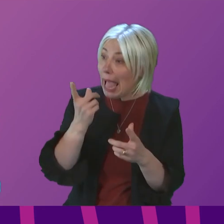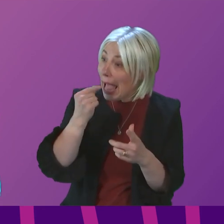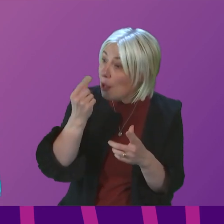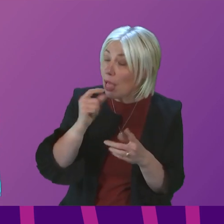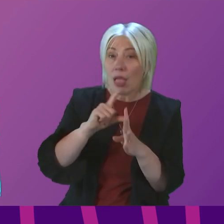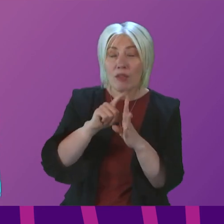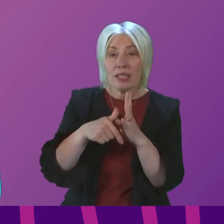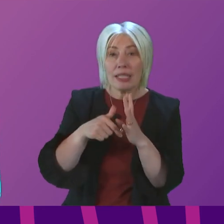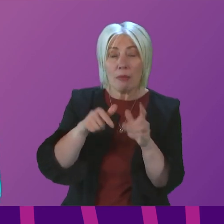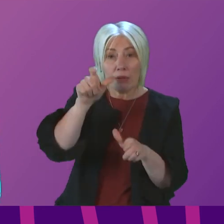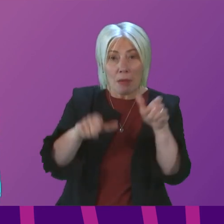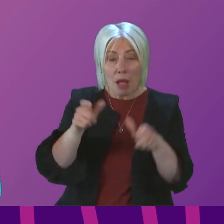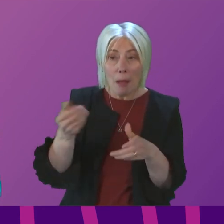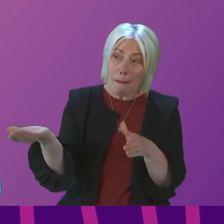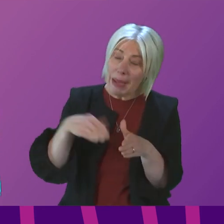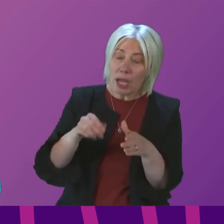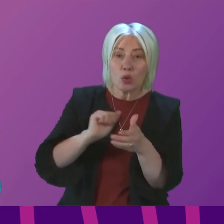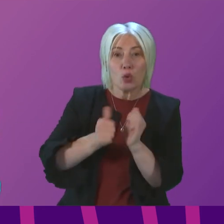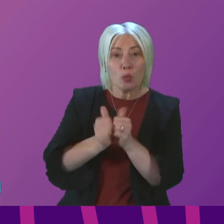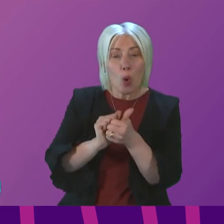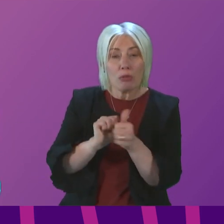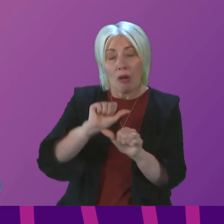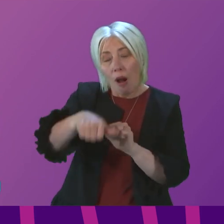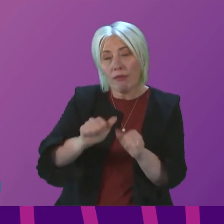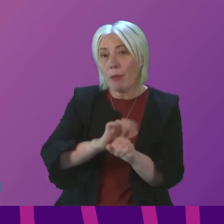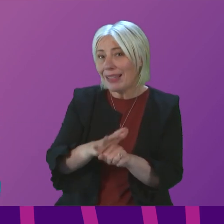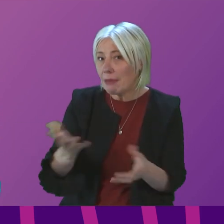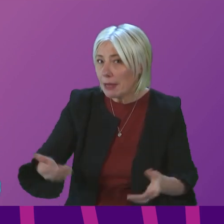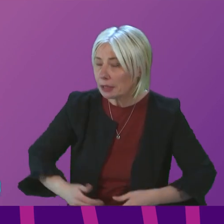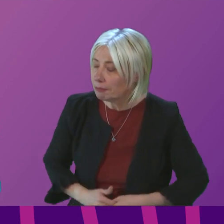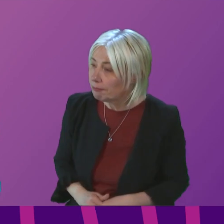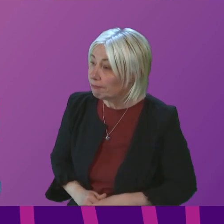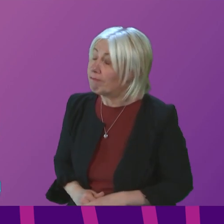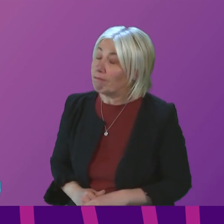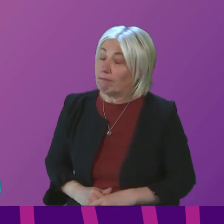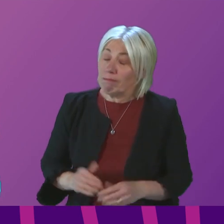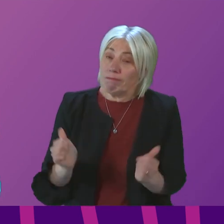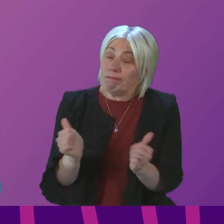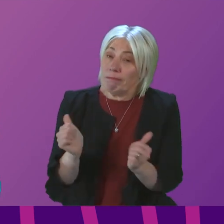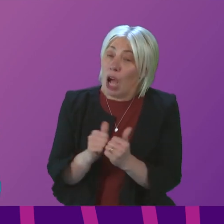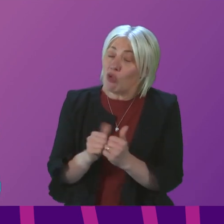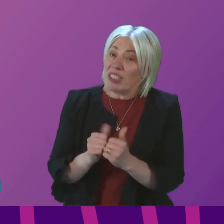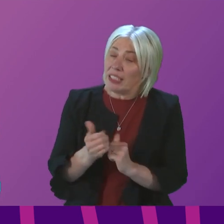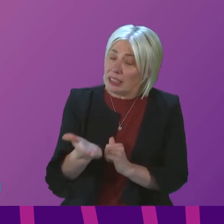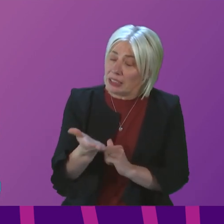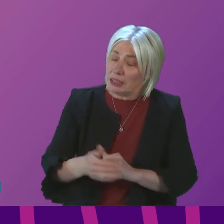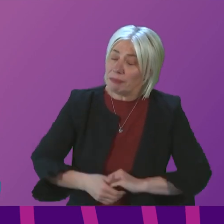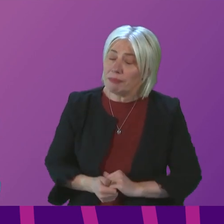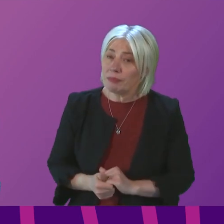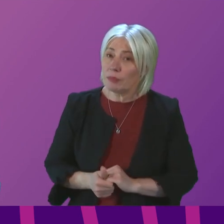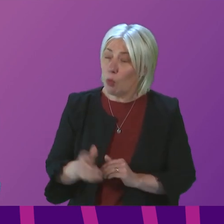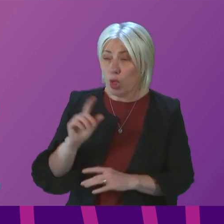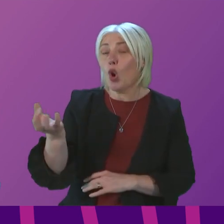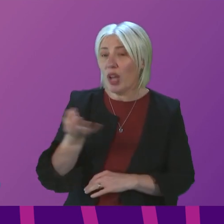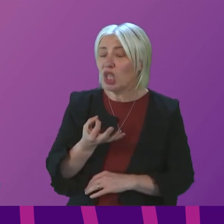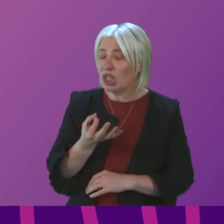disabled sports recovery from post-pandemic? First Minister. I agree very much with the sentiments of the